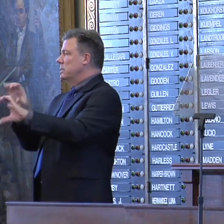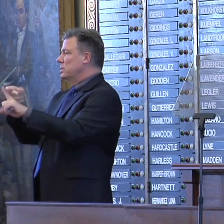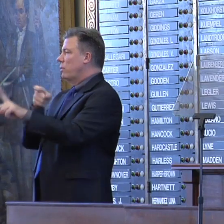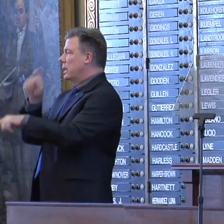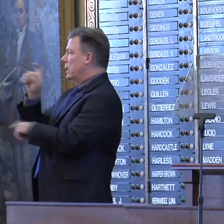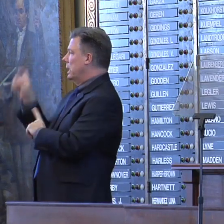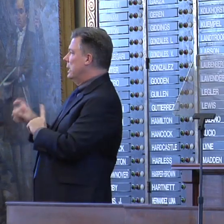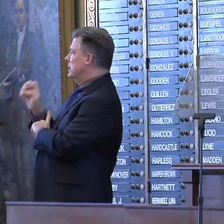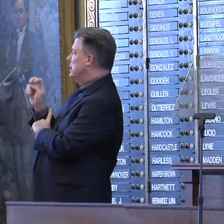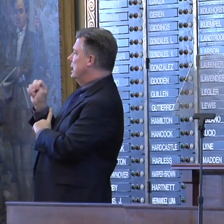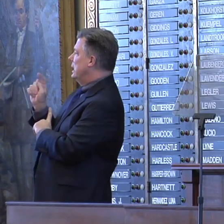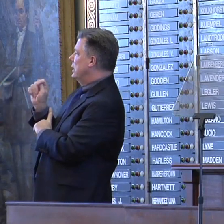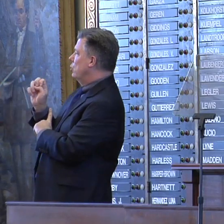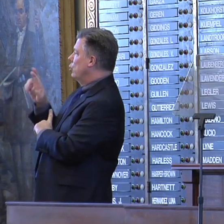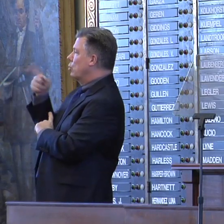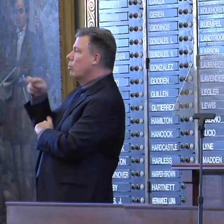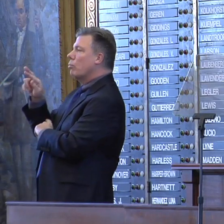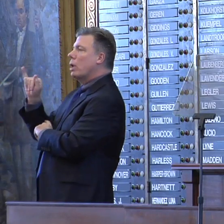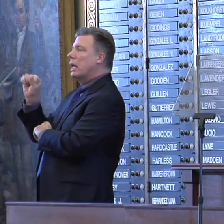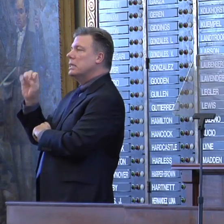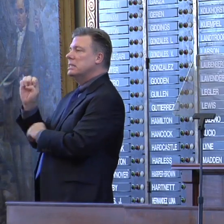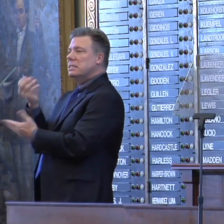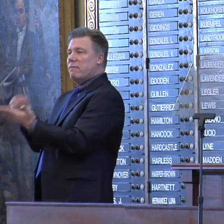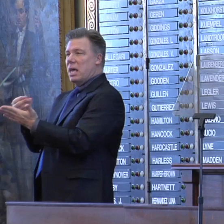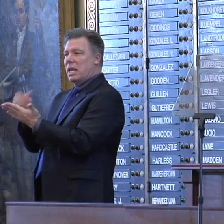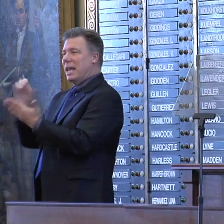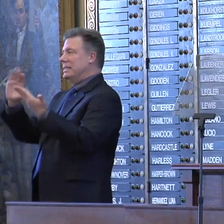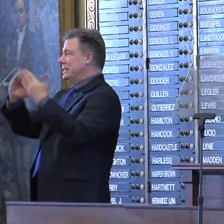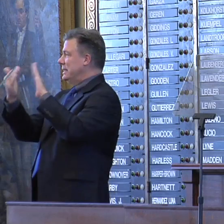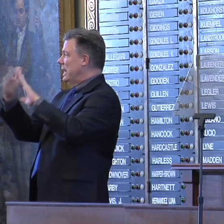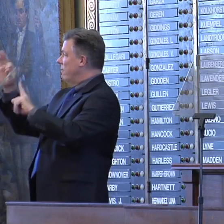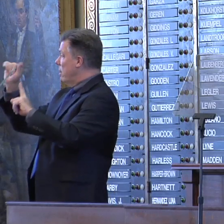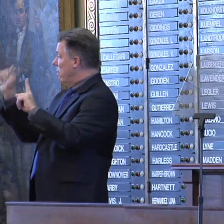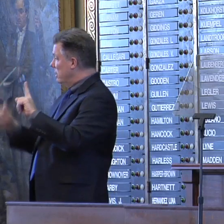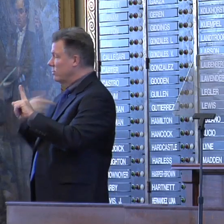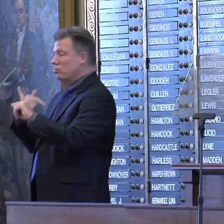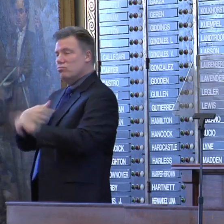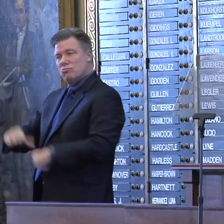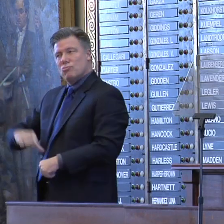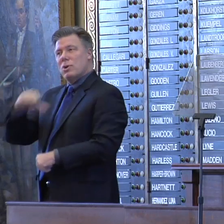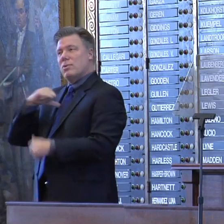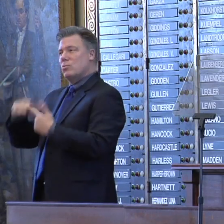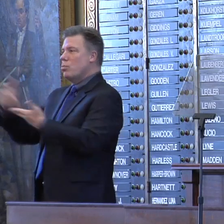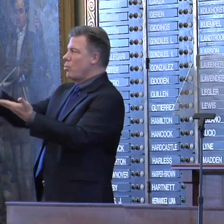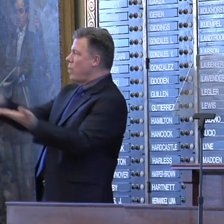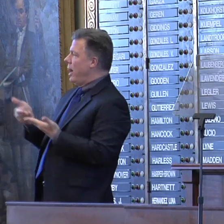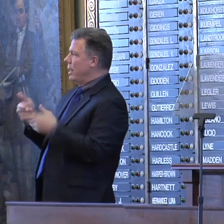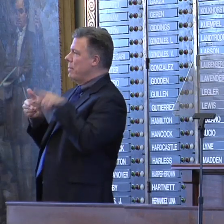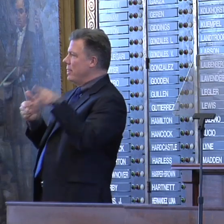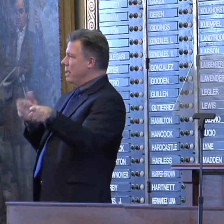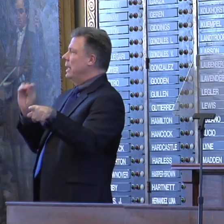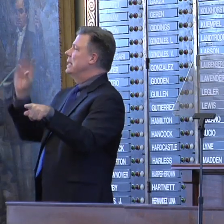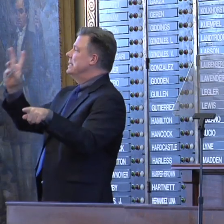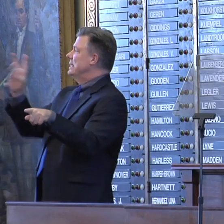and the city of Austin. And we're proud to welcome them and their 600 jobs to Texas and thank